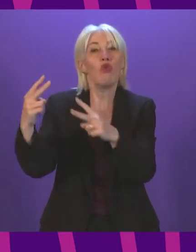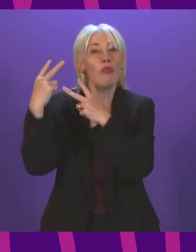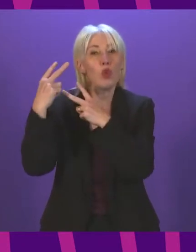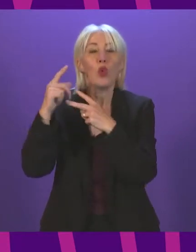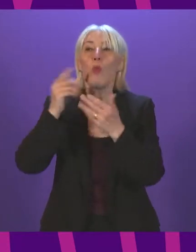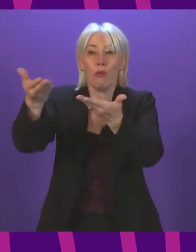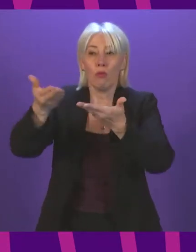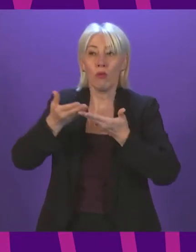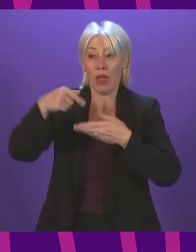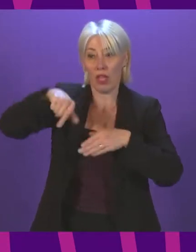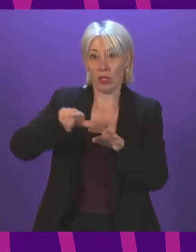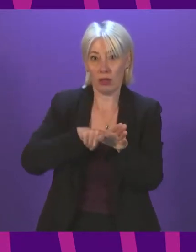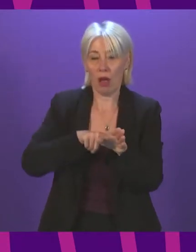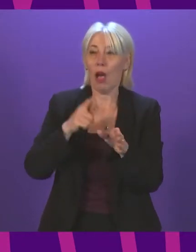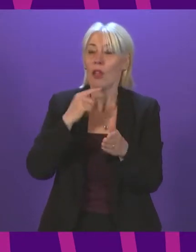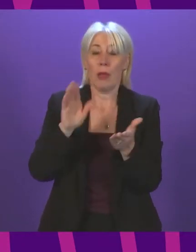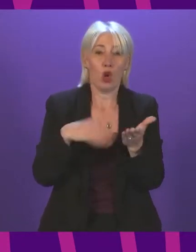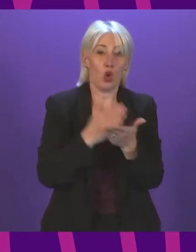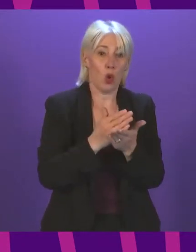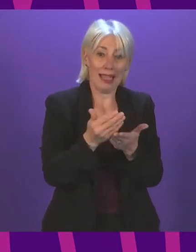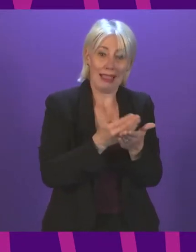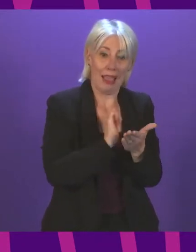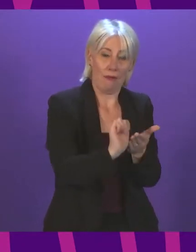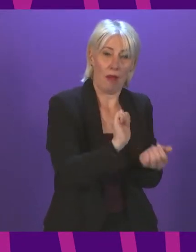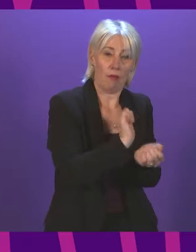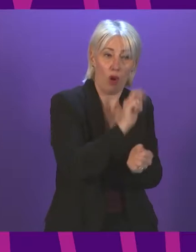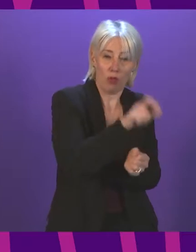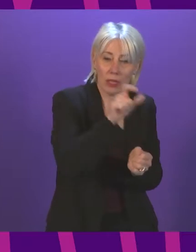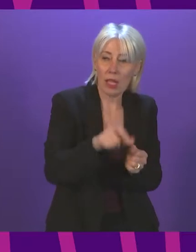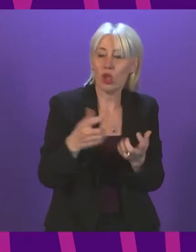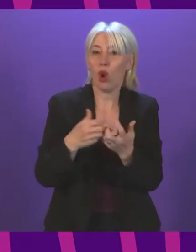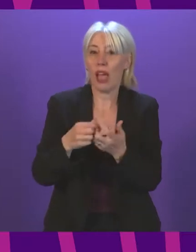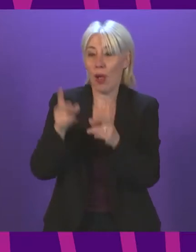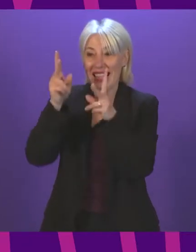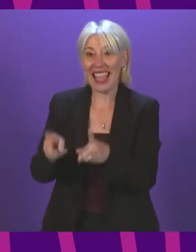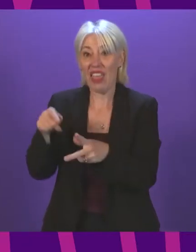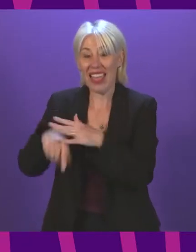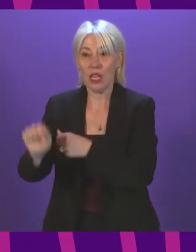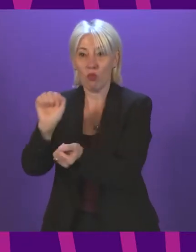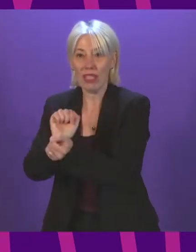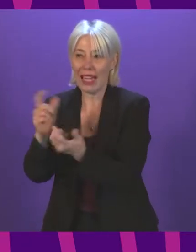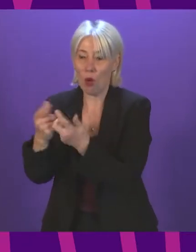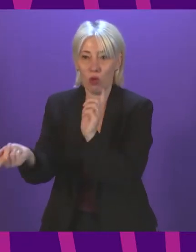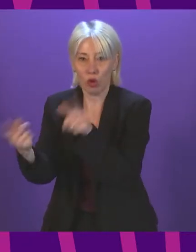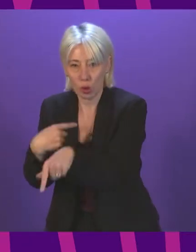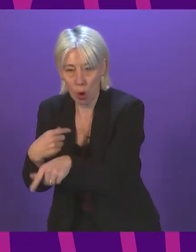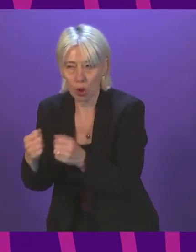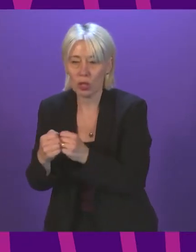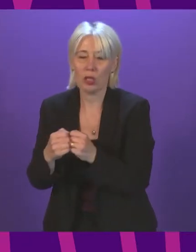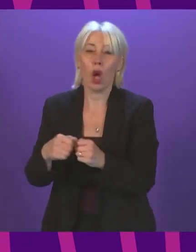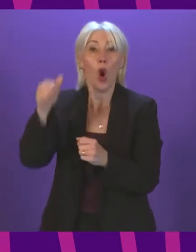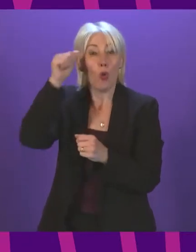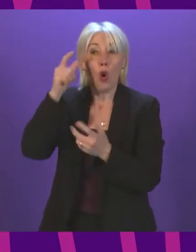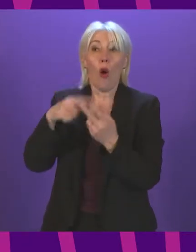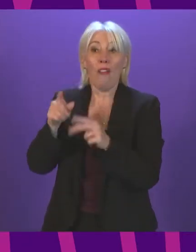this year whether to improve the safety of prisoners or how deaths in custody are responded to. Deaths in custody, as a member knows, are subject to a mandatory